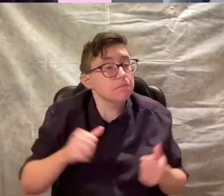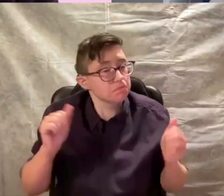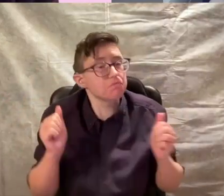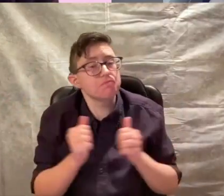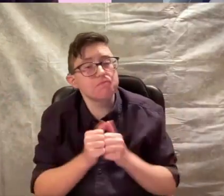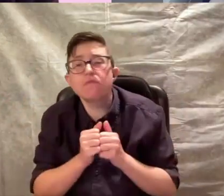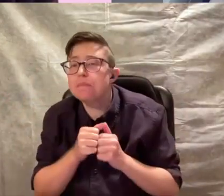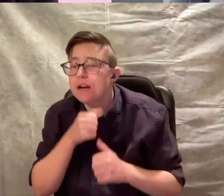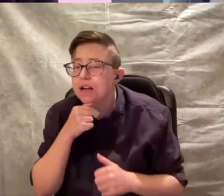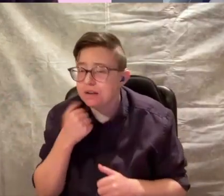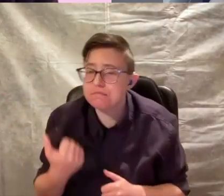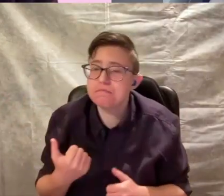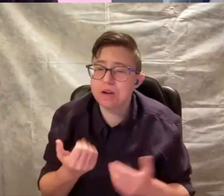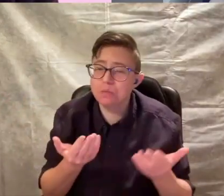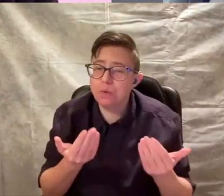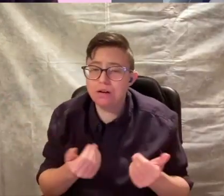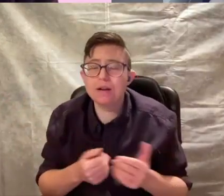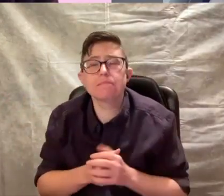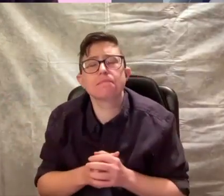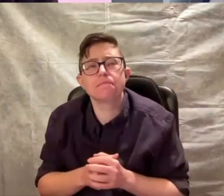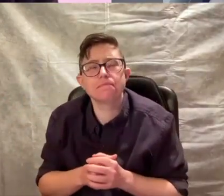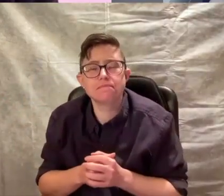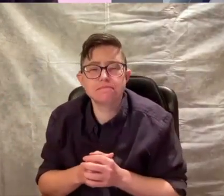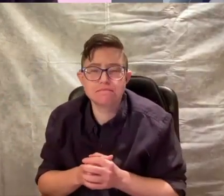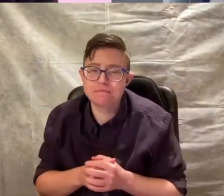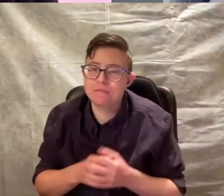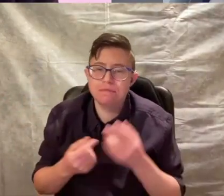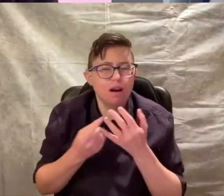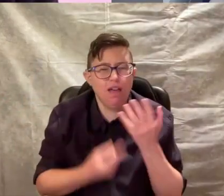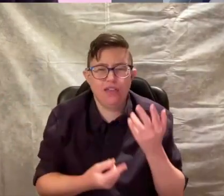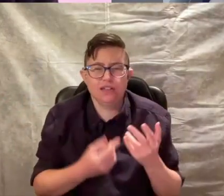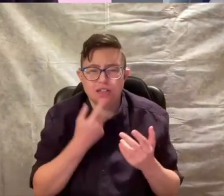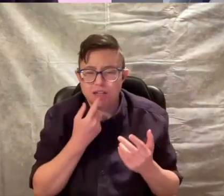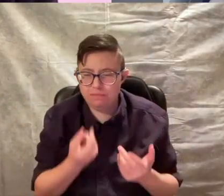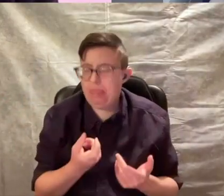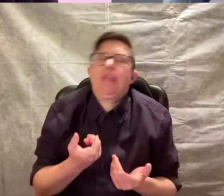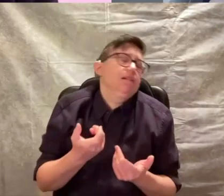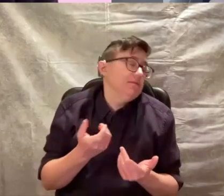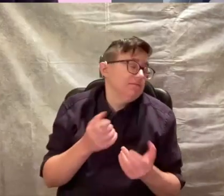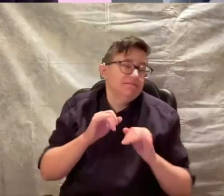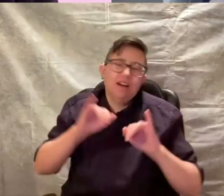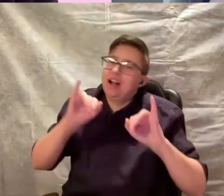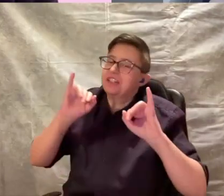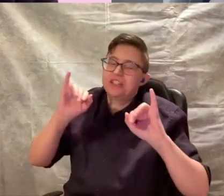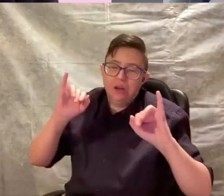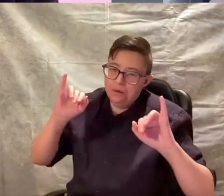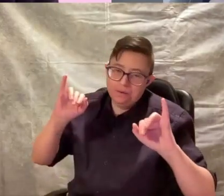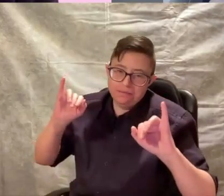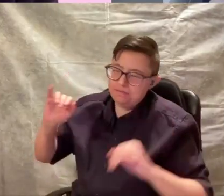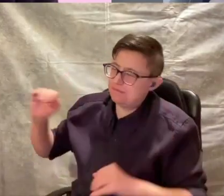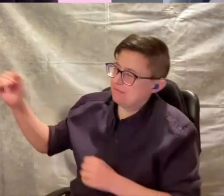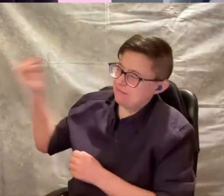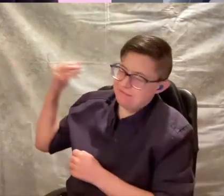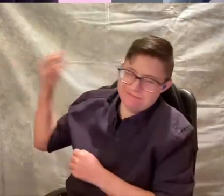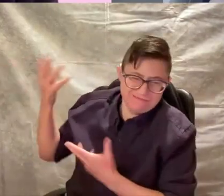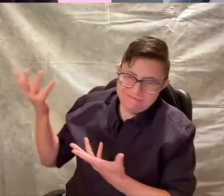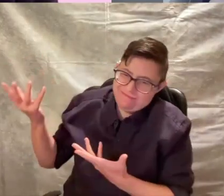Some familiar and welcome. Others less so.